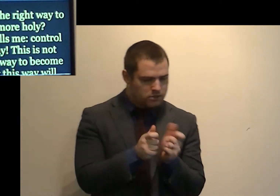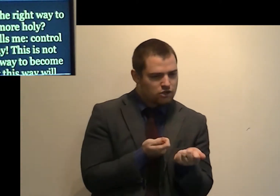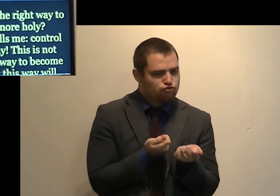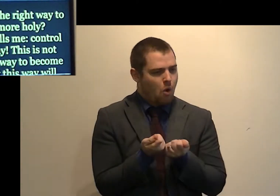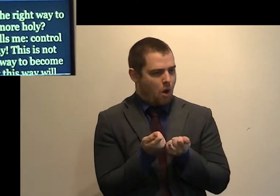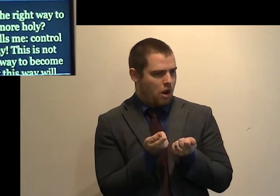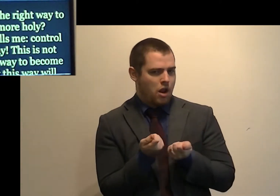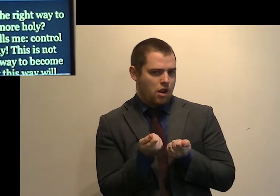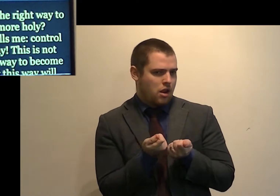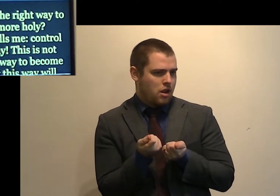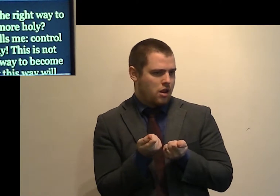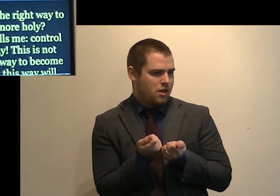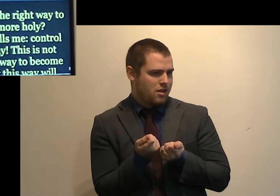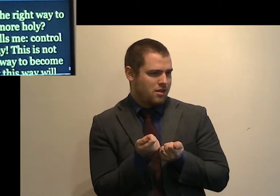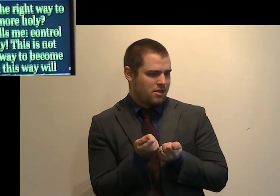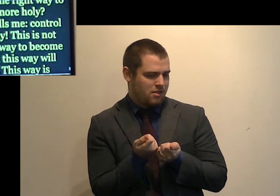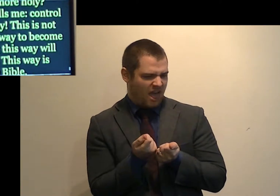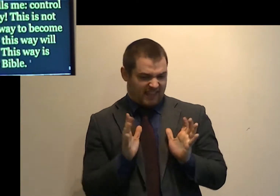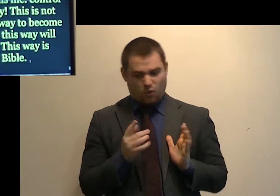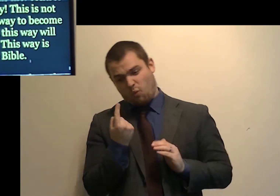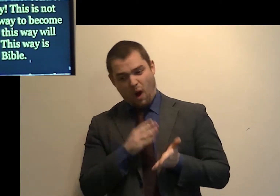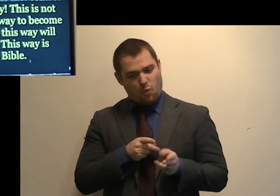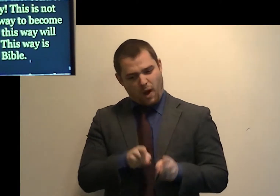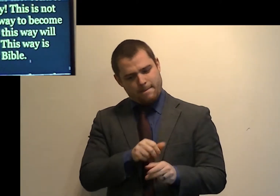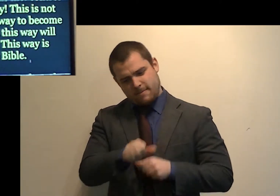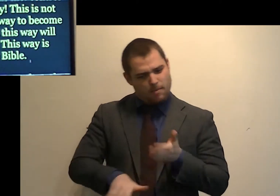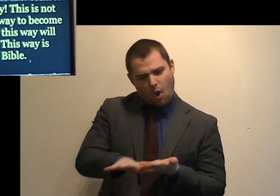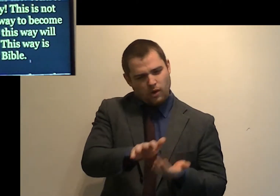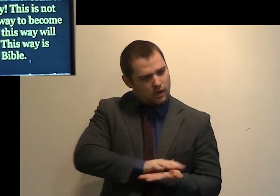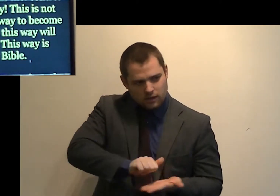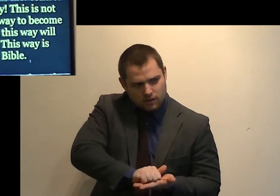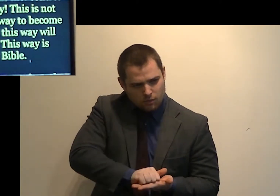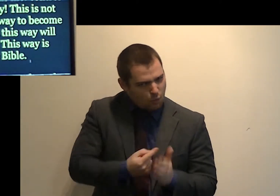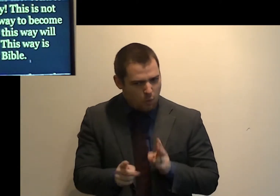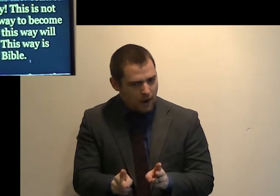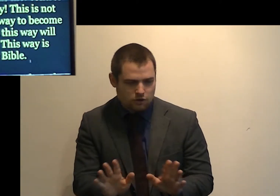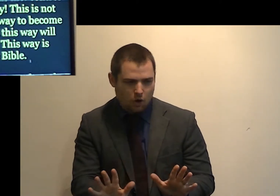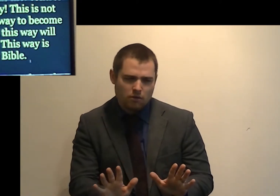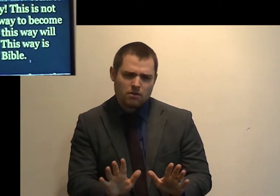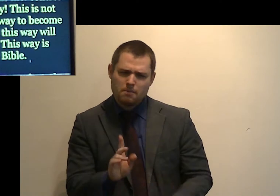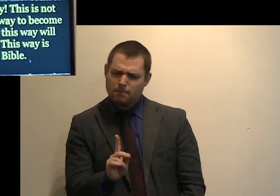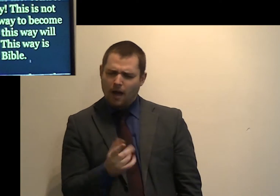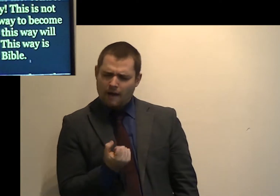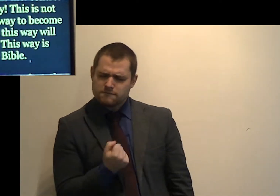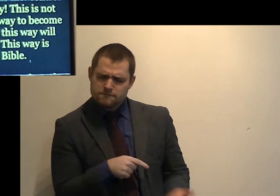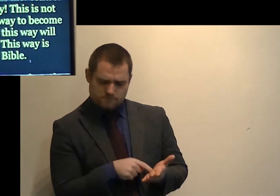This is not the only way to become holy, but this way will help me.